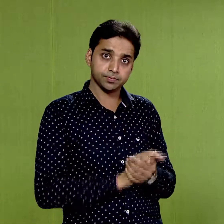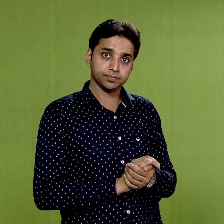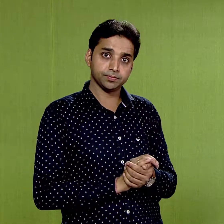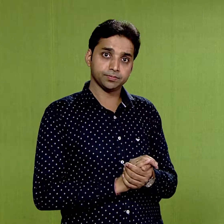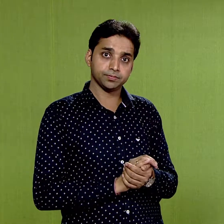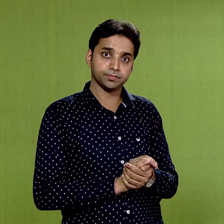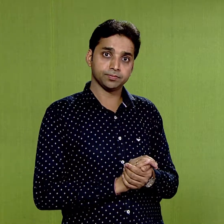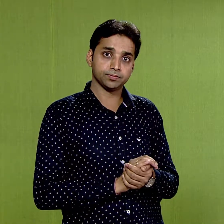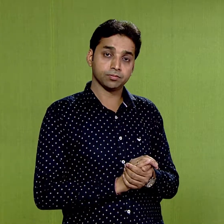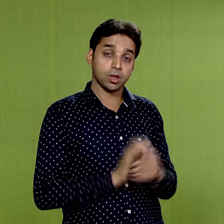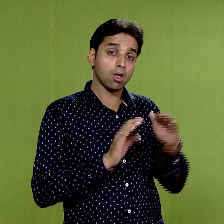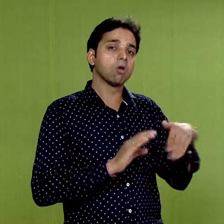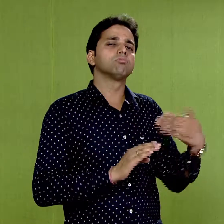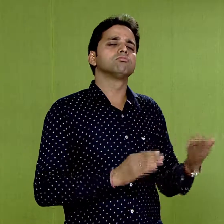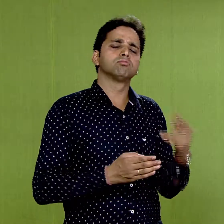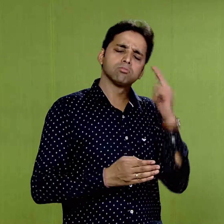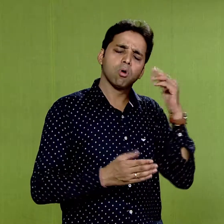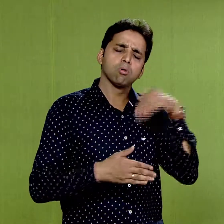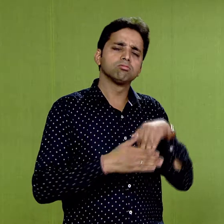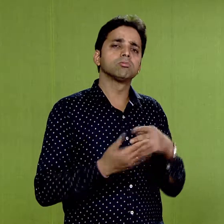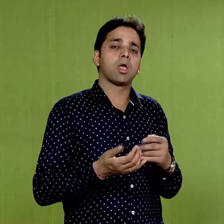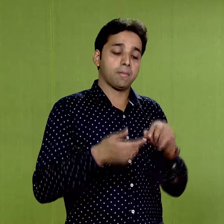But we also have secular scenes.